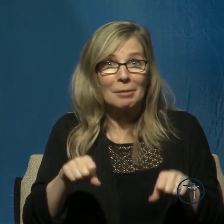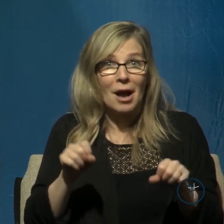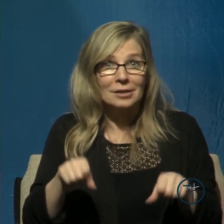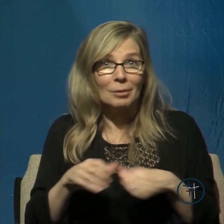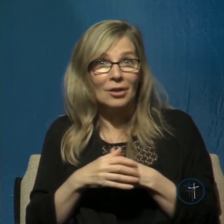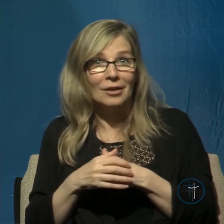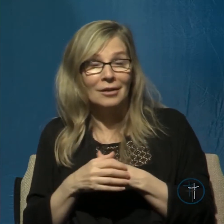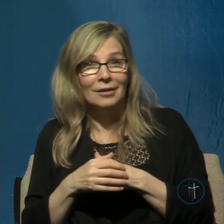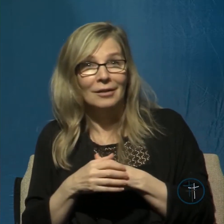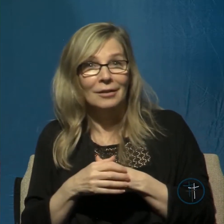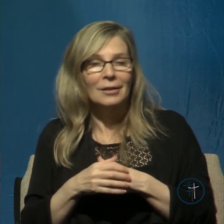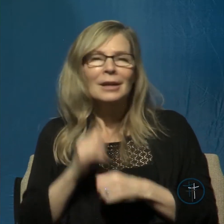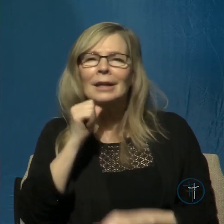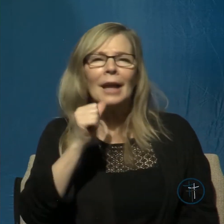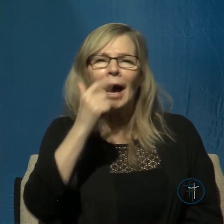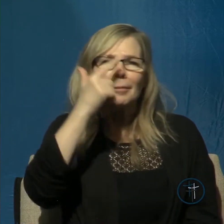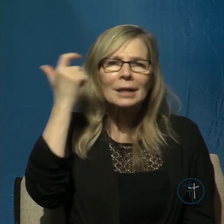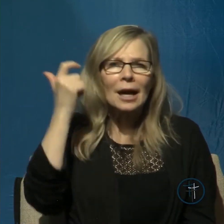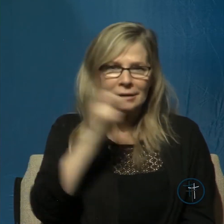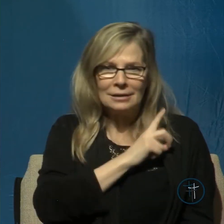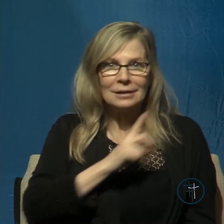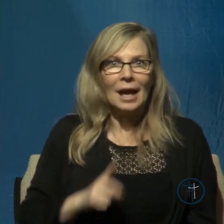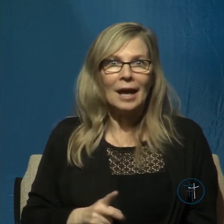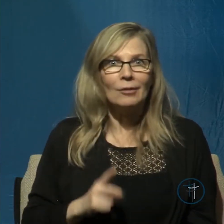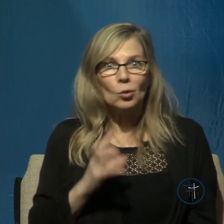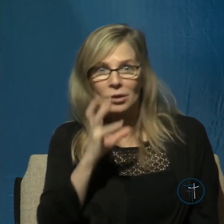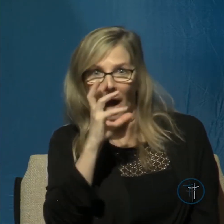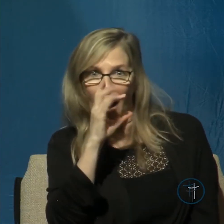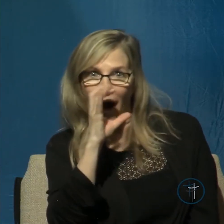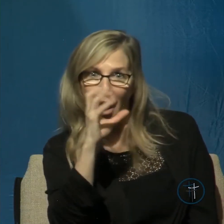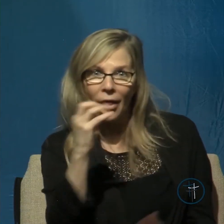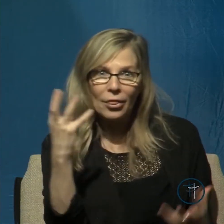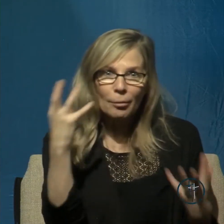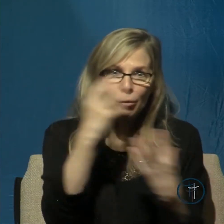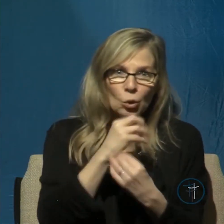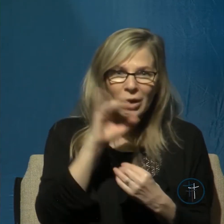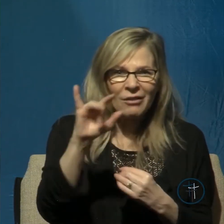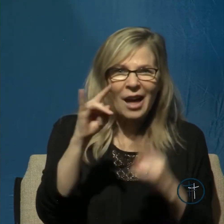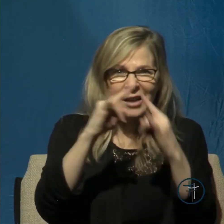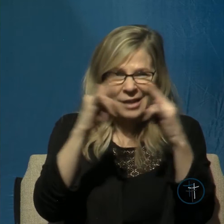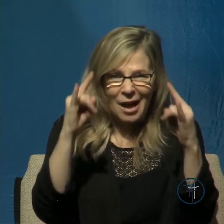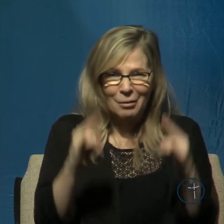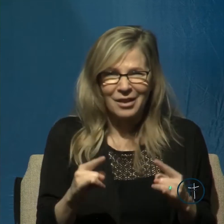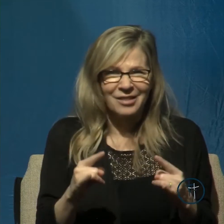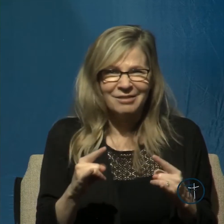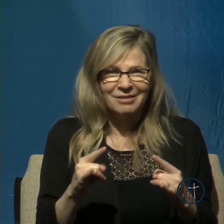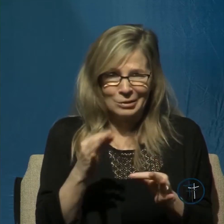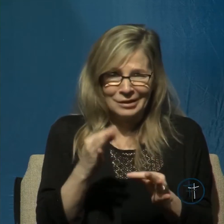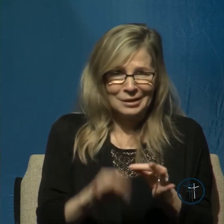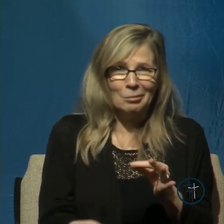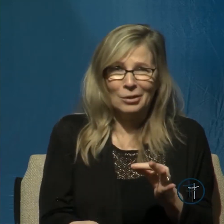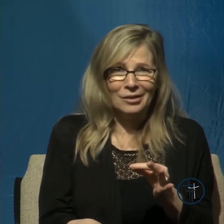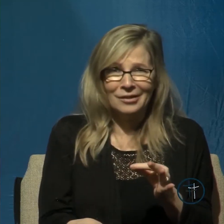enamored with the physical beauty or aspect of the tabernacle after all folks it was just a it was just a tent